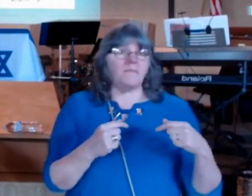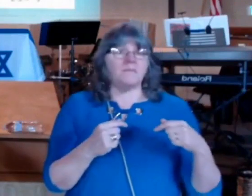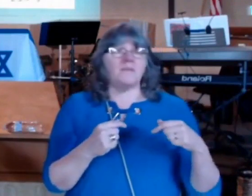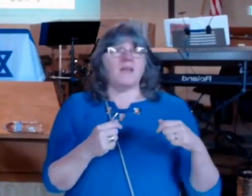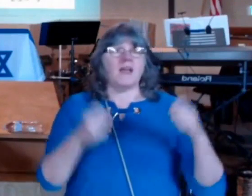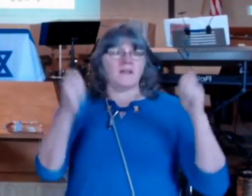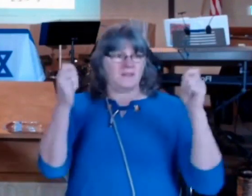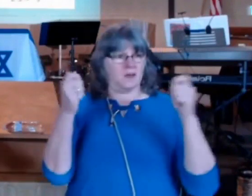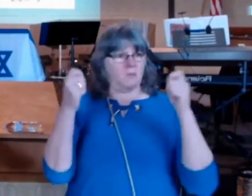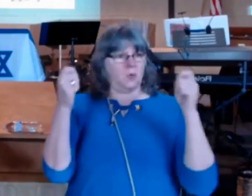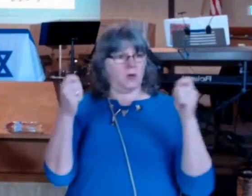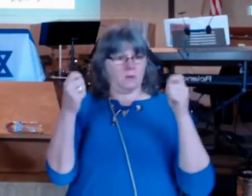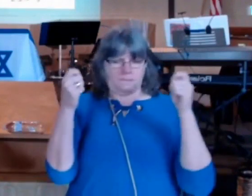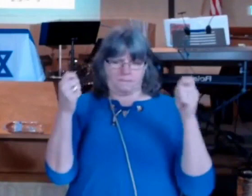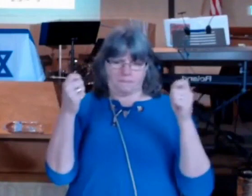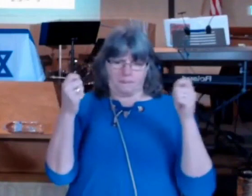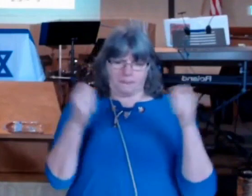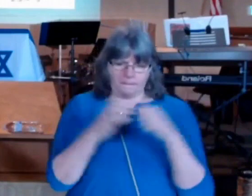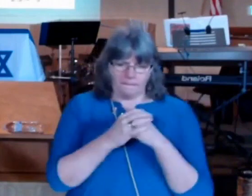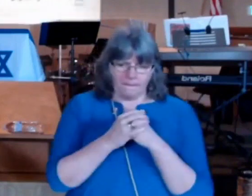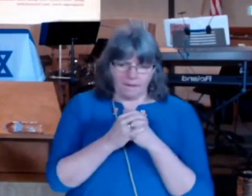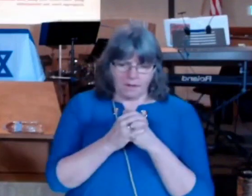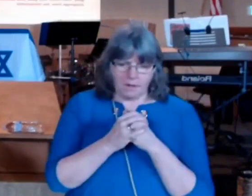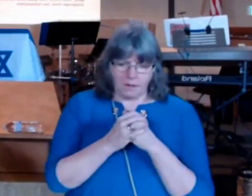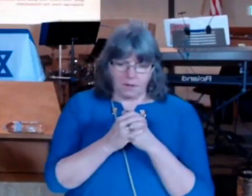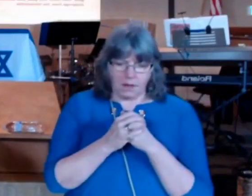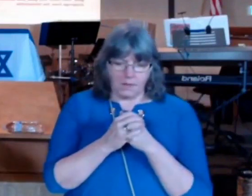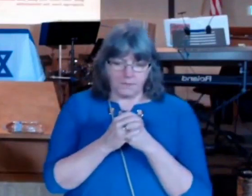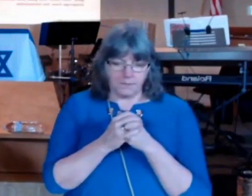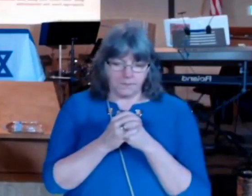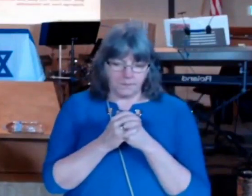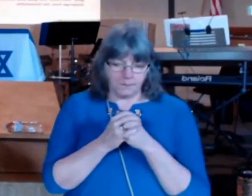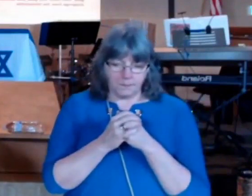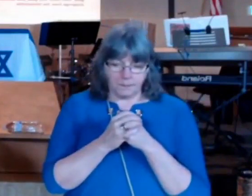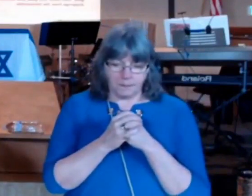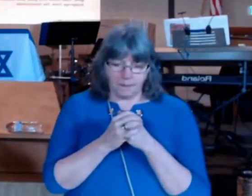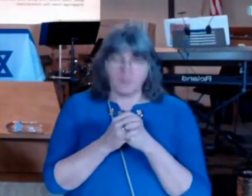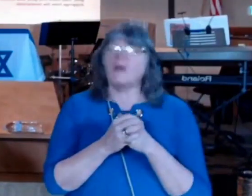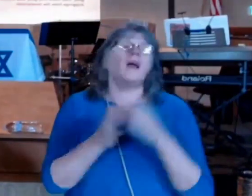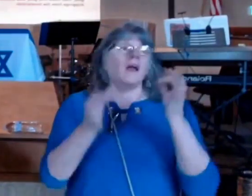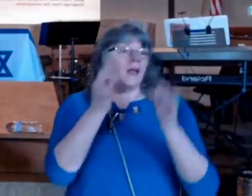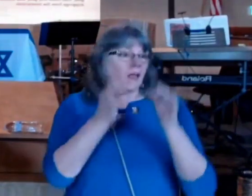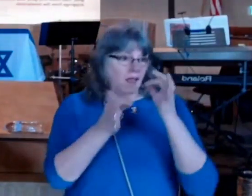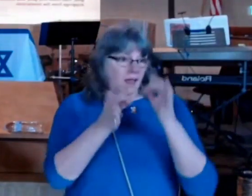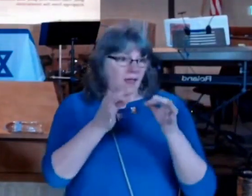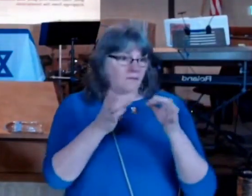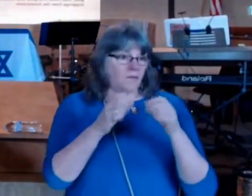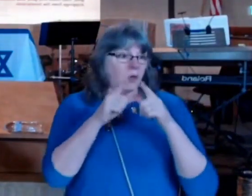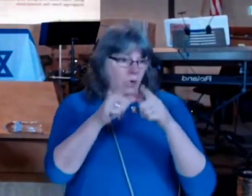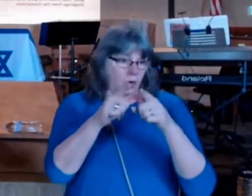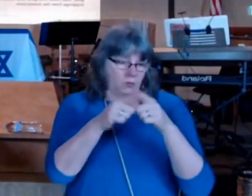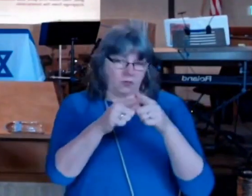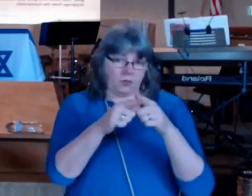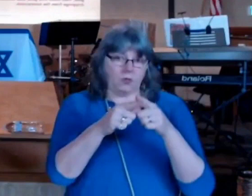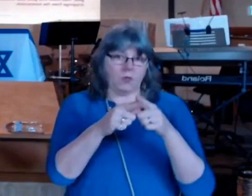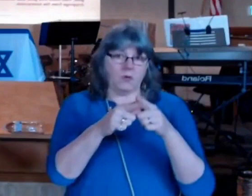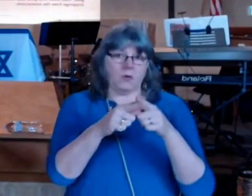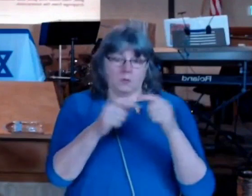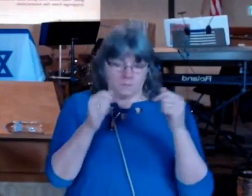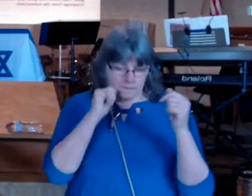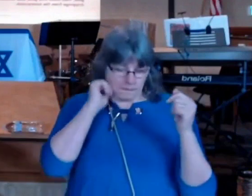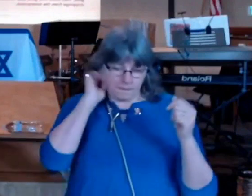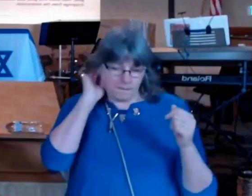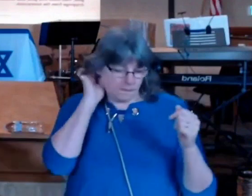misapplies the word of God but the instructions of the Torah are pure